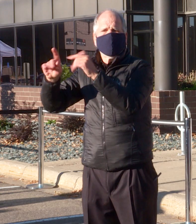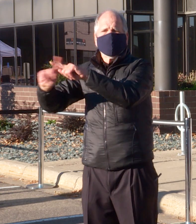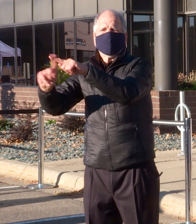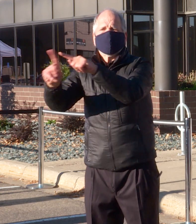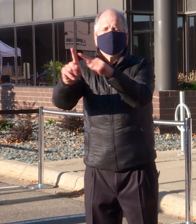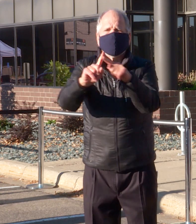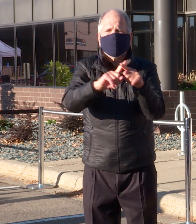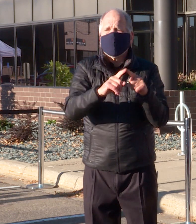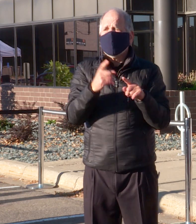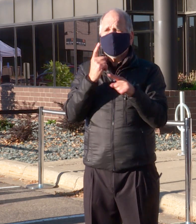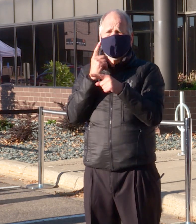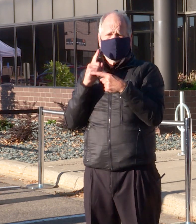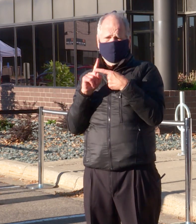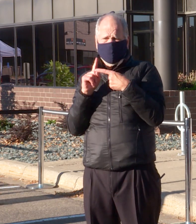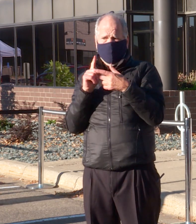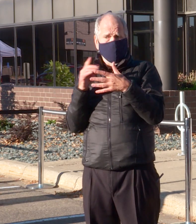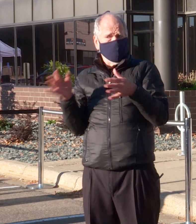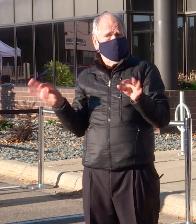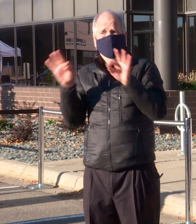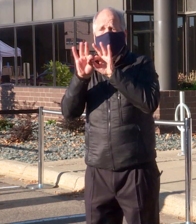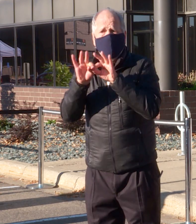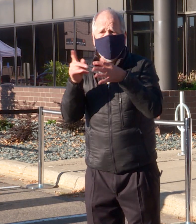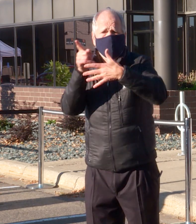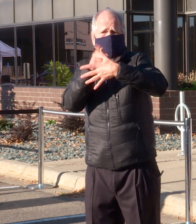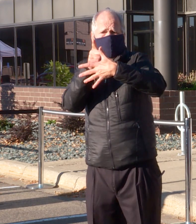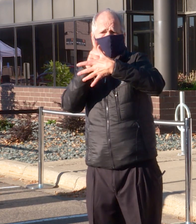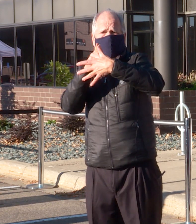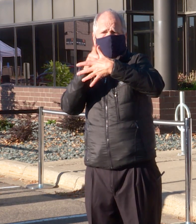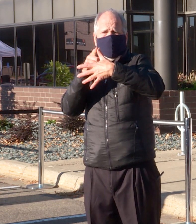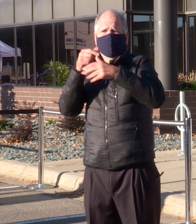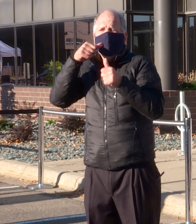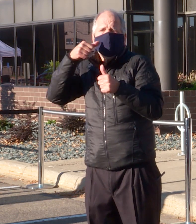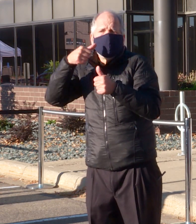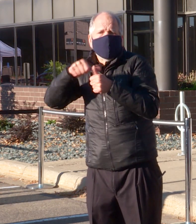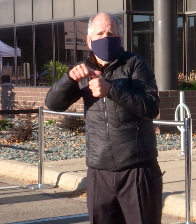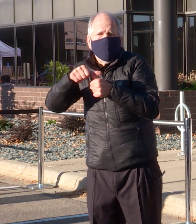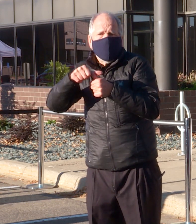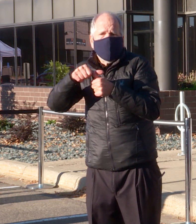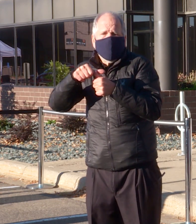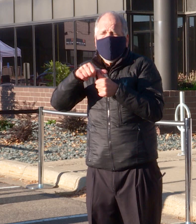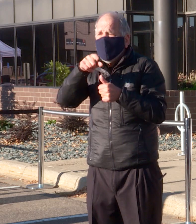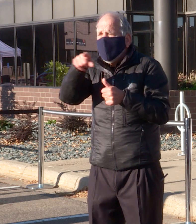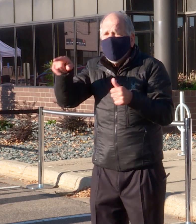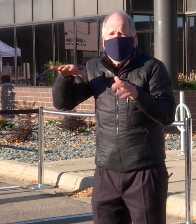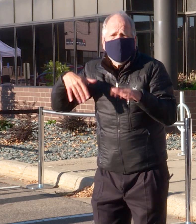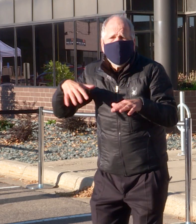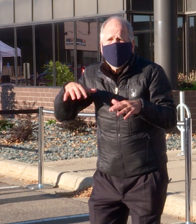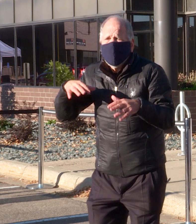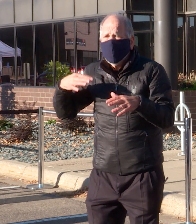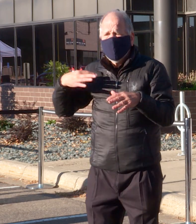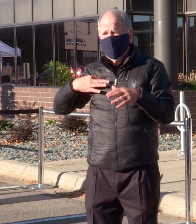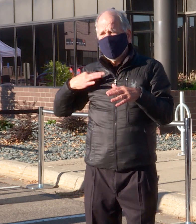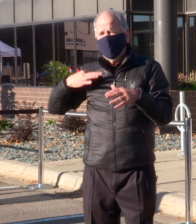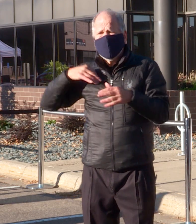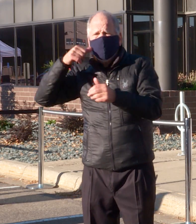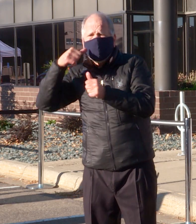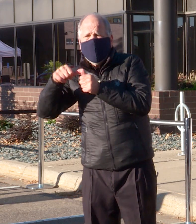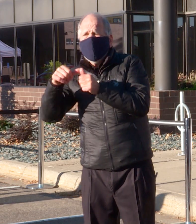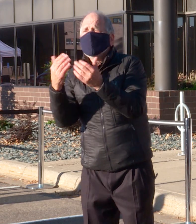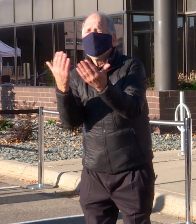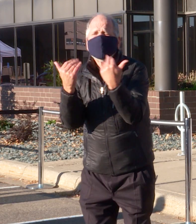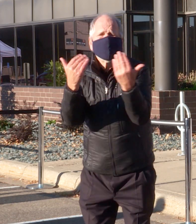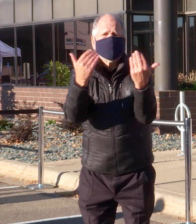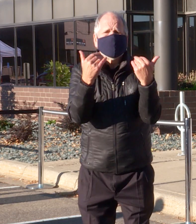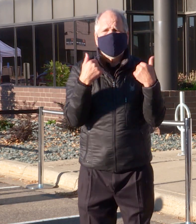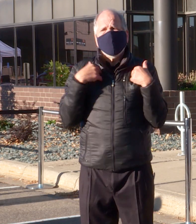our first priority is mail. If you haven't applied for a mail ballot yet, do so. We urge by next